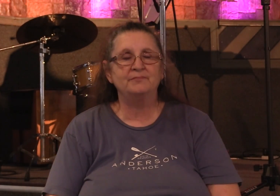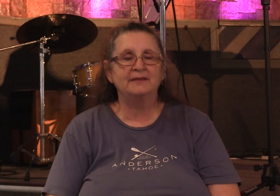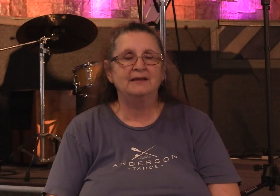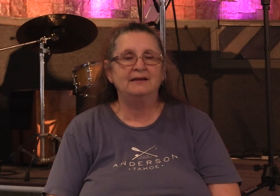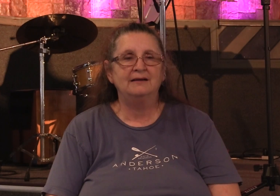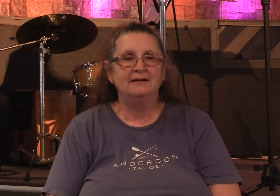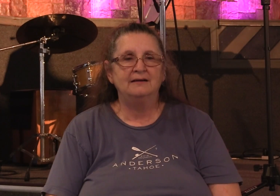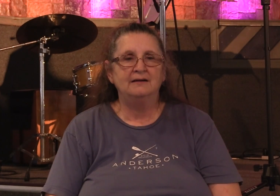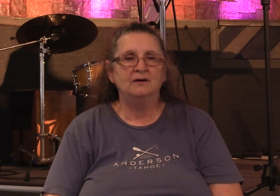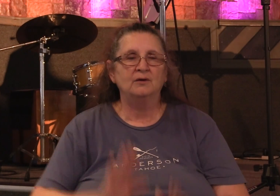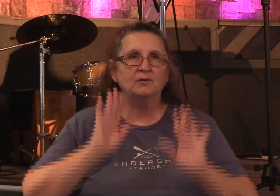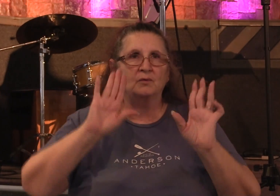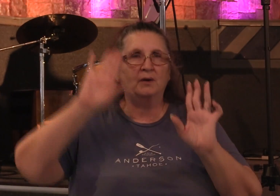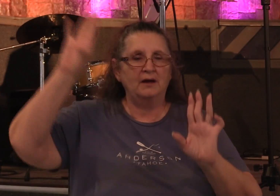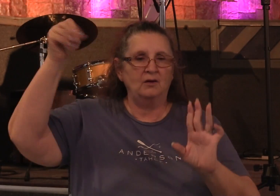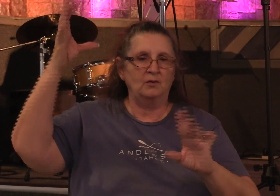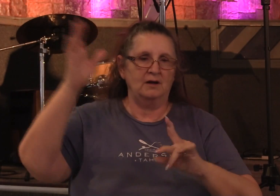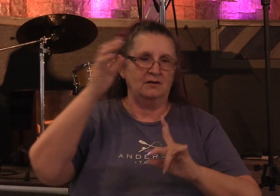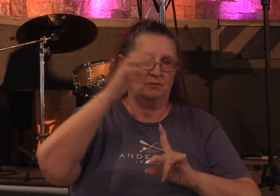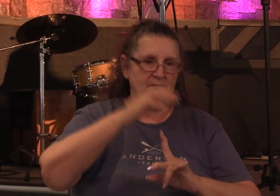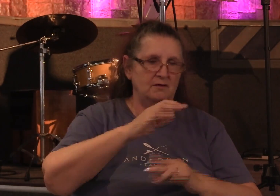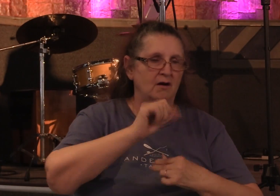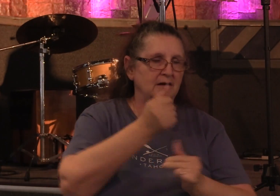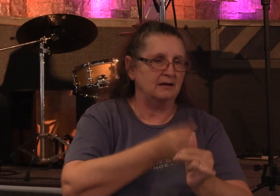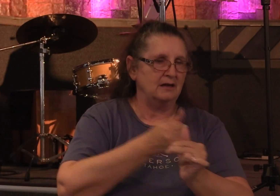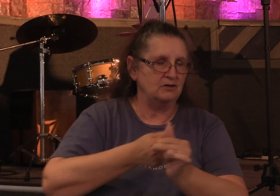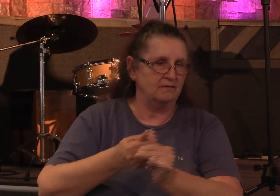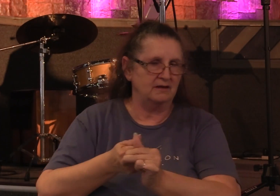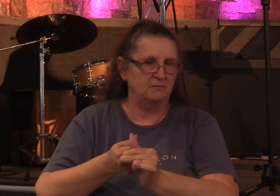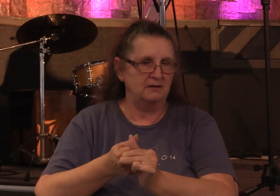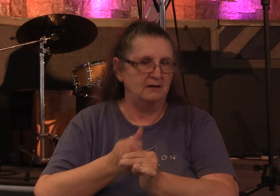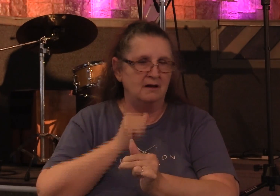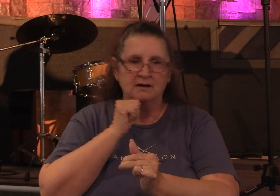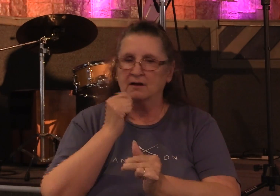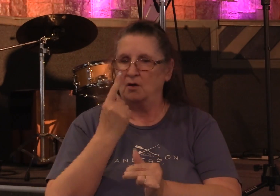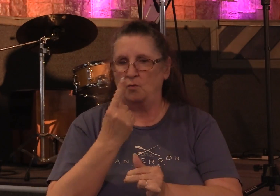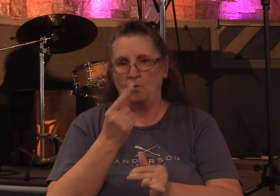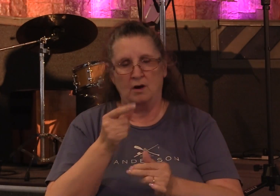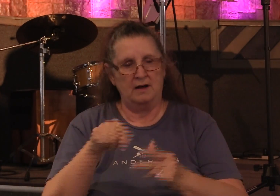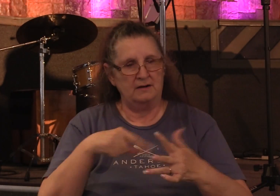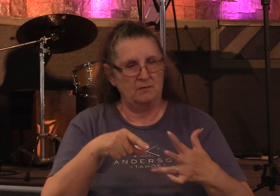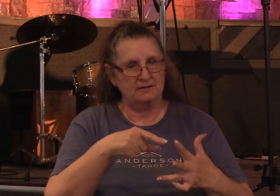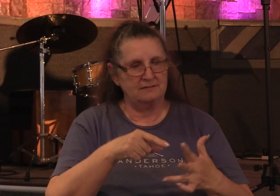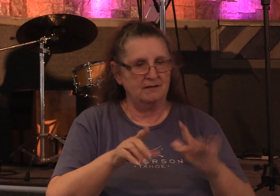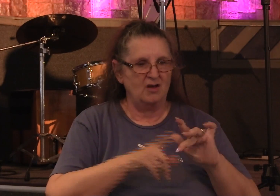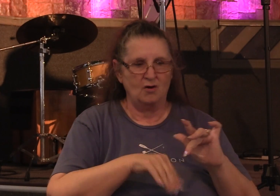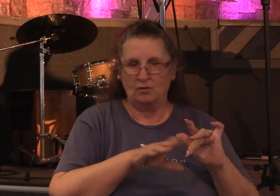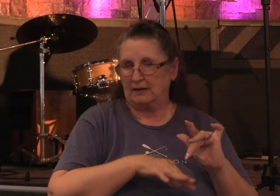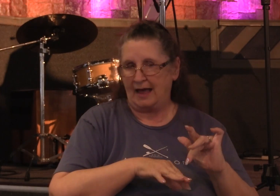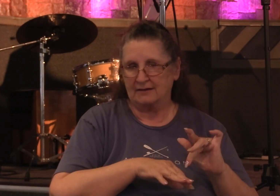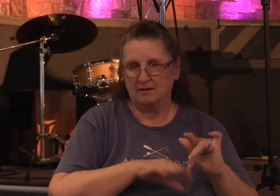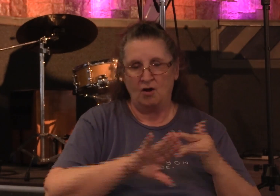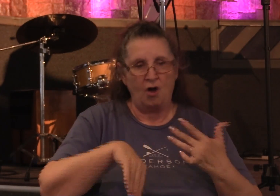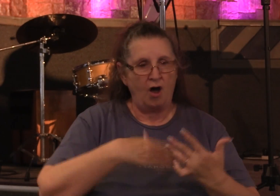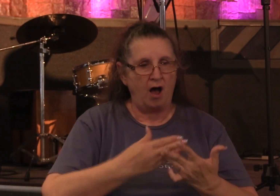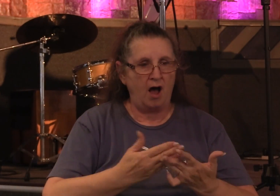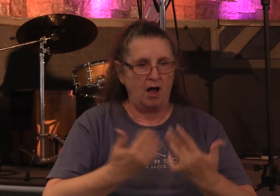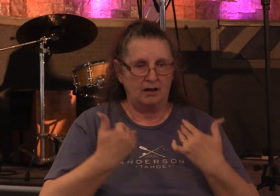grace was upon them all. Nor was there anyone among them who lacked. For all who were possessors of